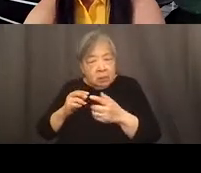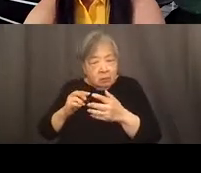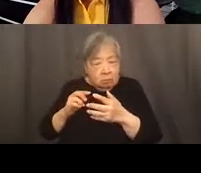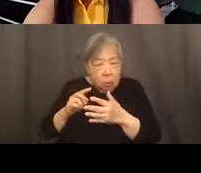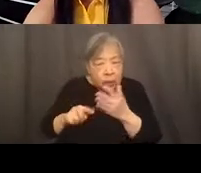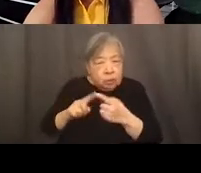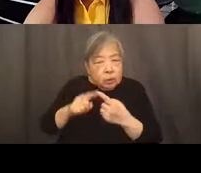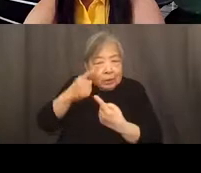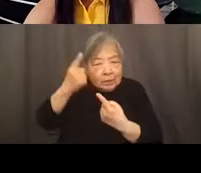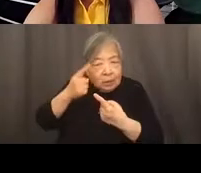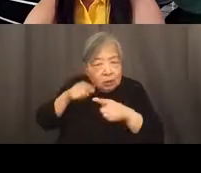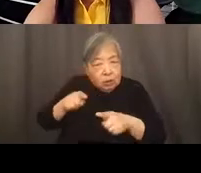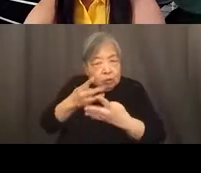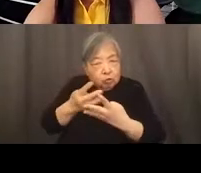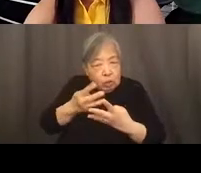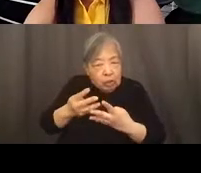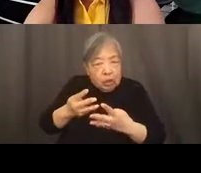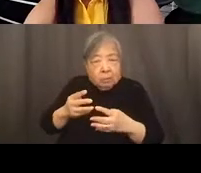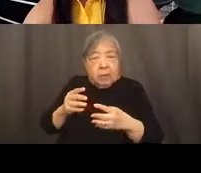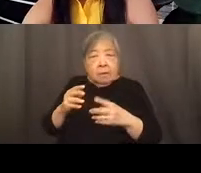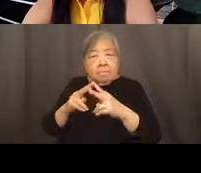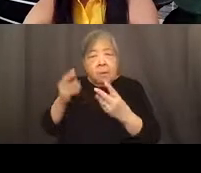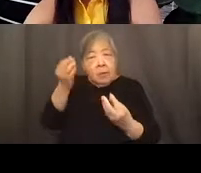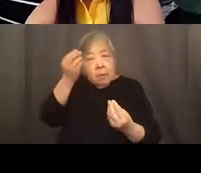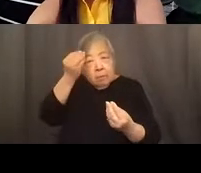process and being very thoughtful in that process.